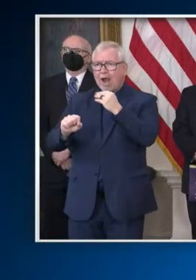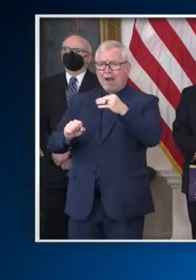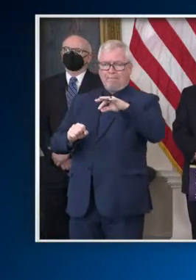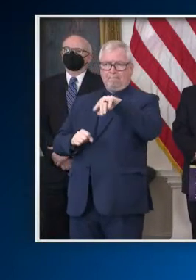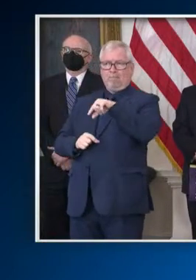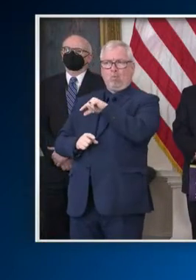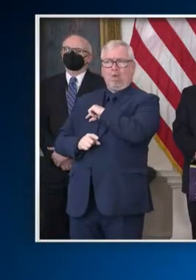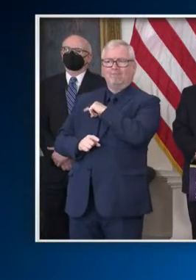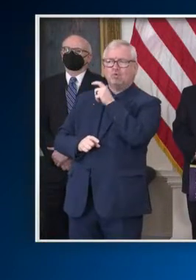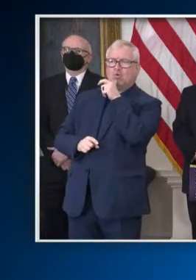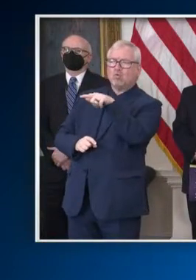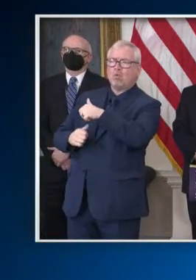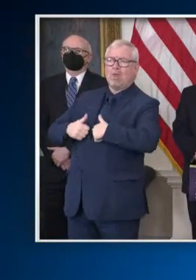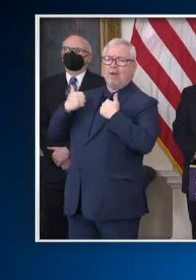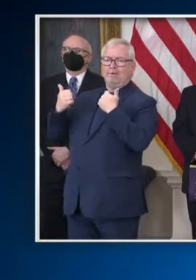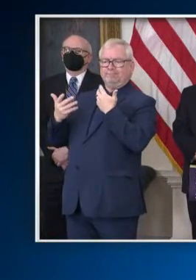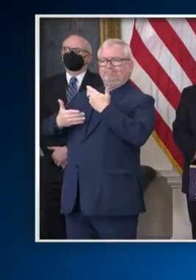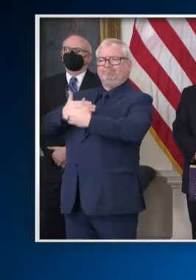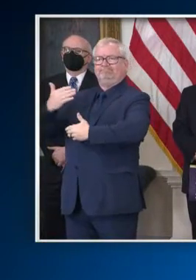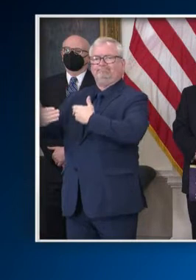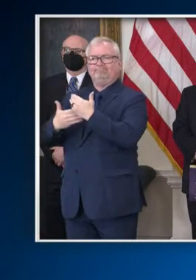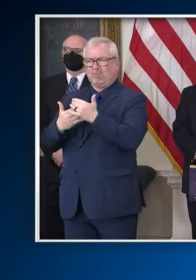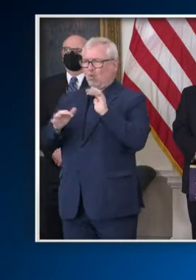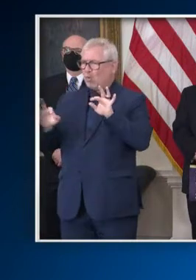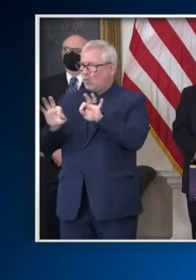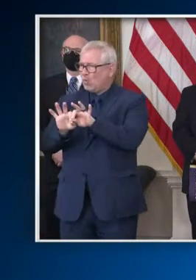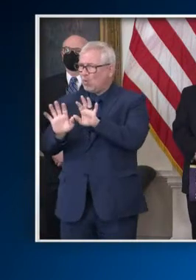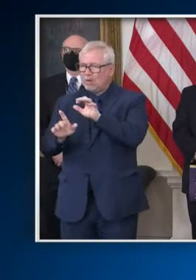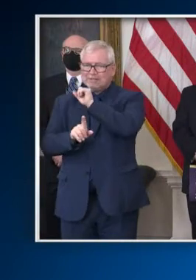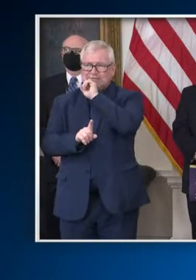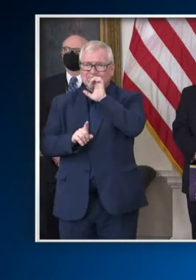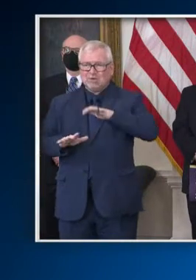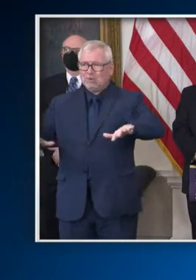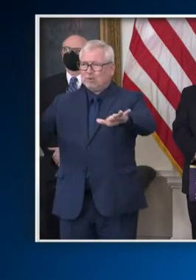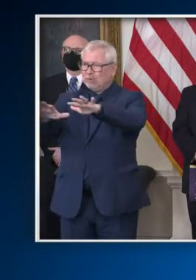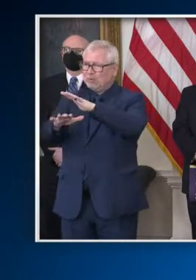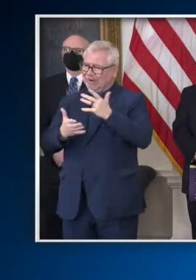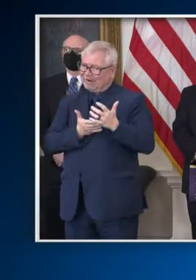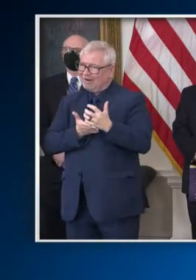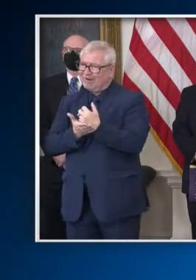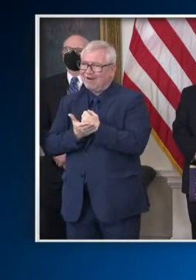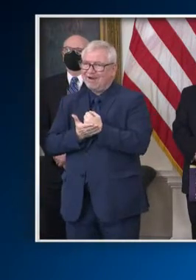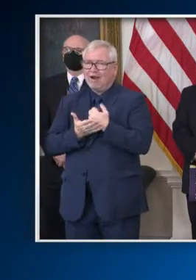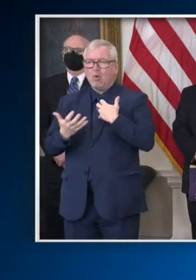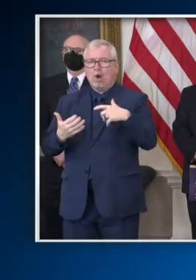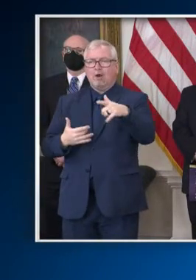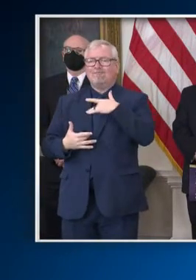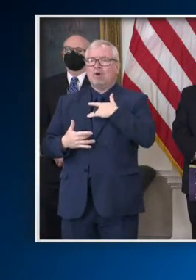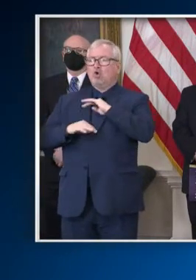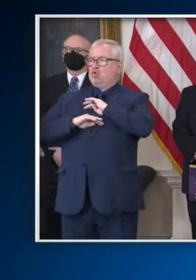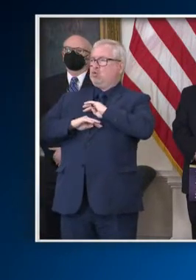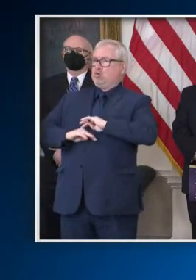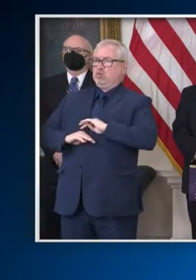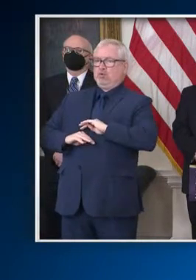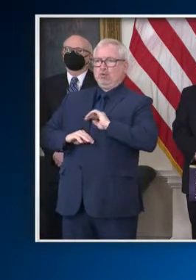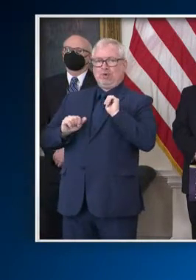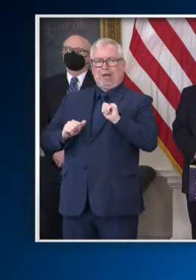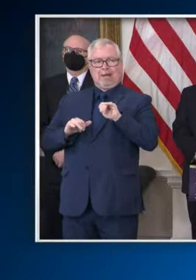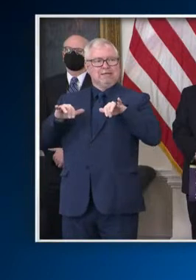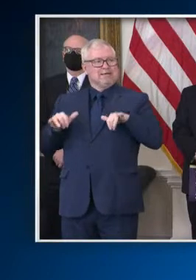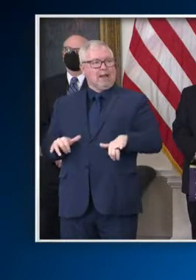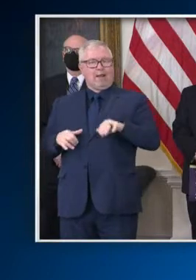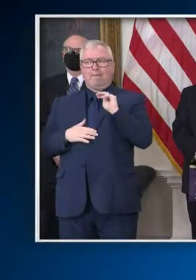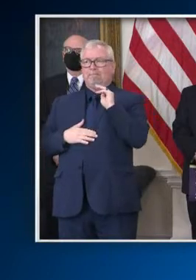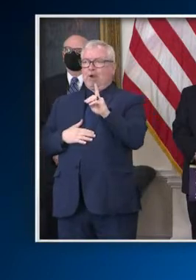life. Our seniors deserve to have the peace of mind to know that they can afford to stay right here in Maryland,